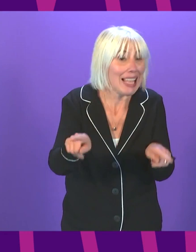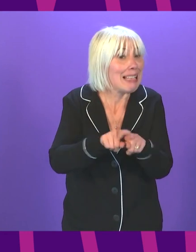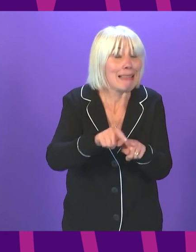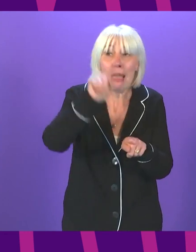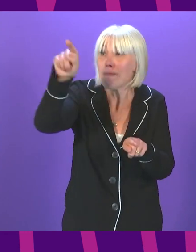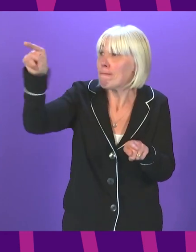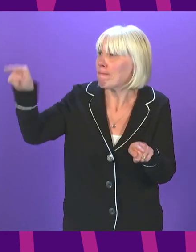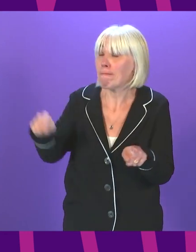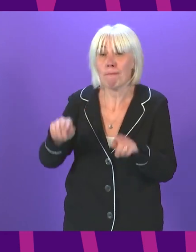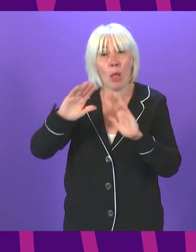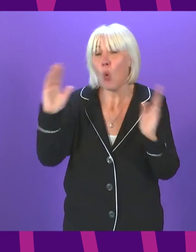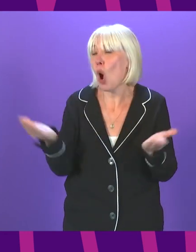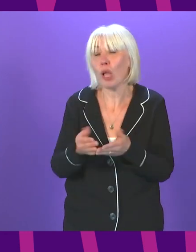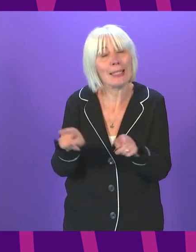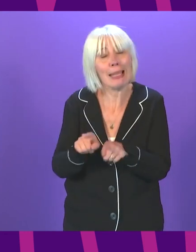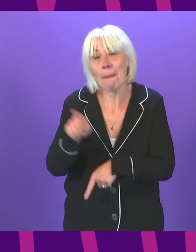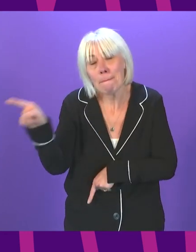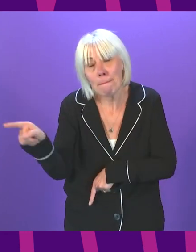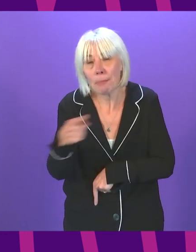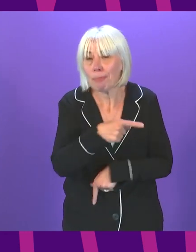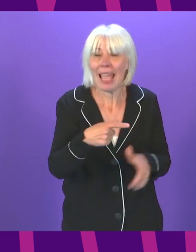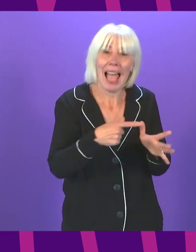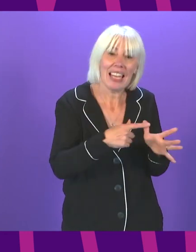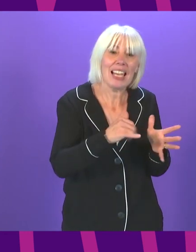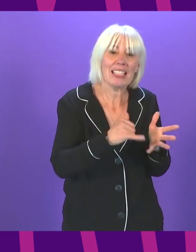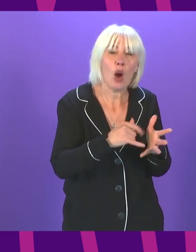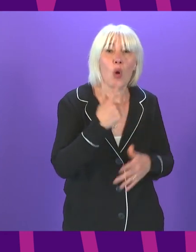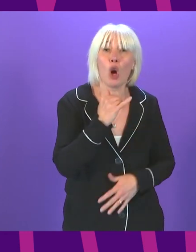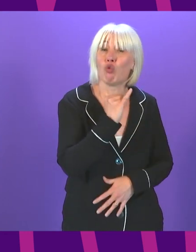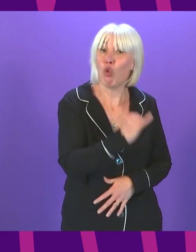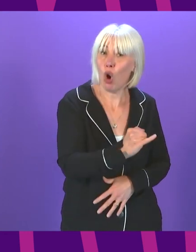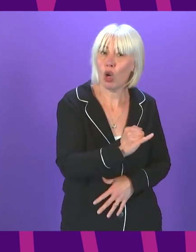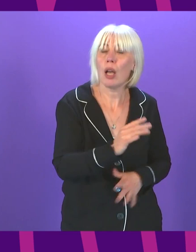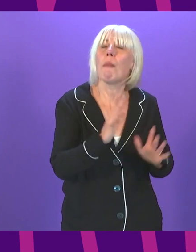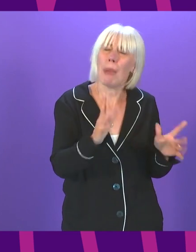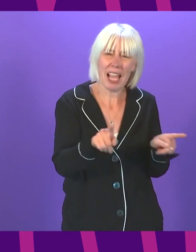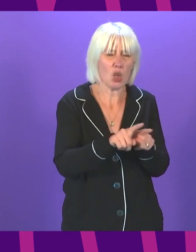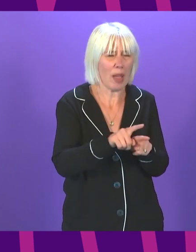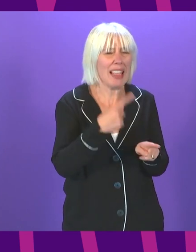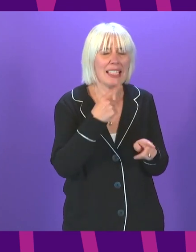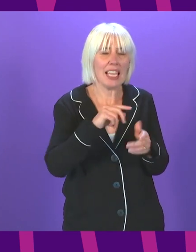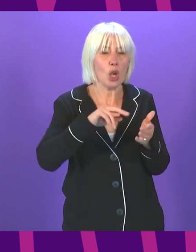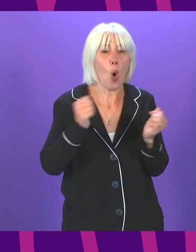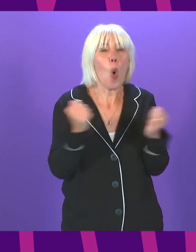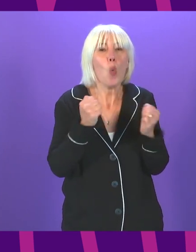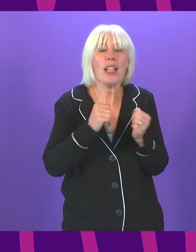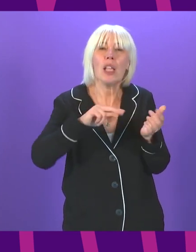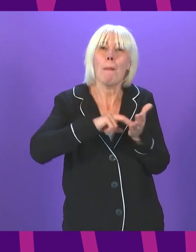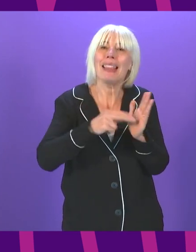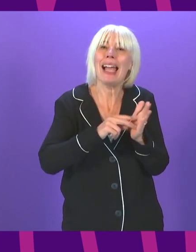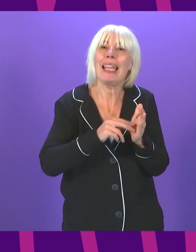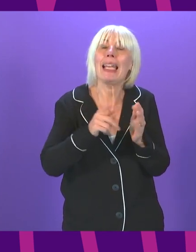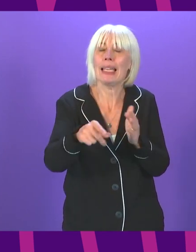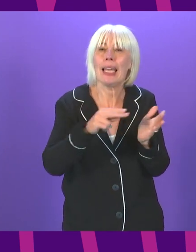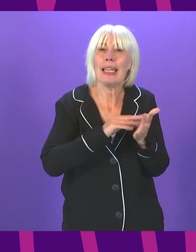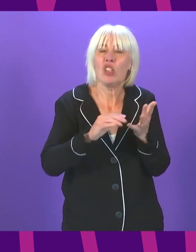are grappling with. Anna Sarwar is wrong. Well, can I also just take issue with the point about winter planning in the NHS? If Anna Sarwar